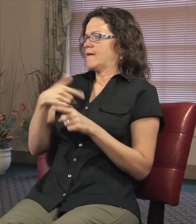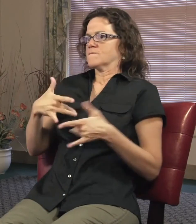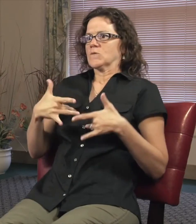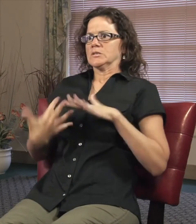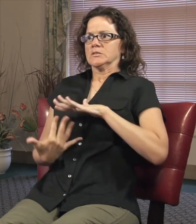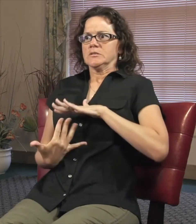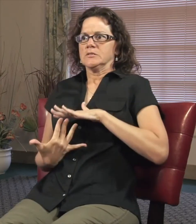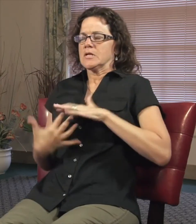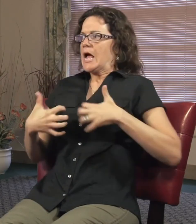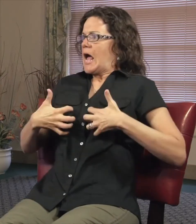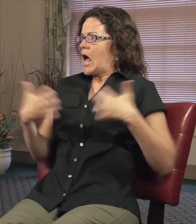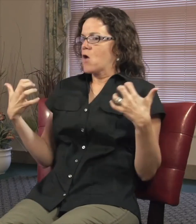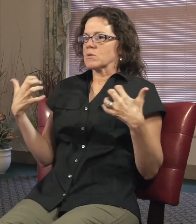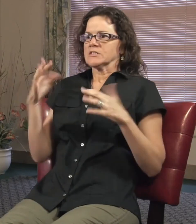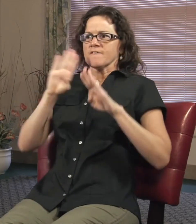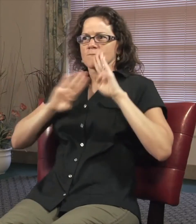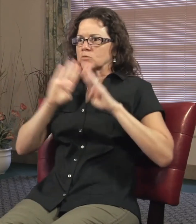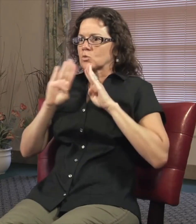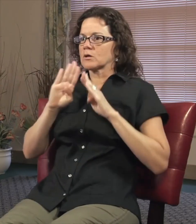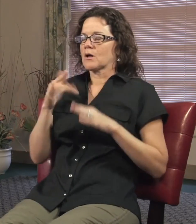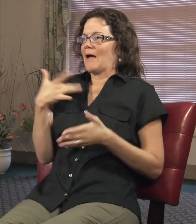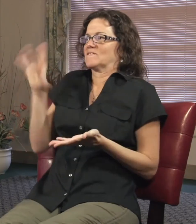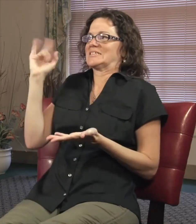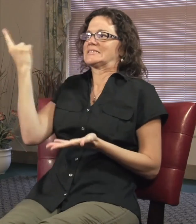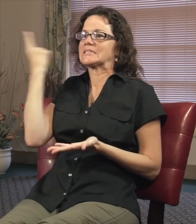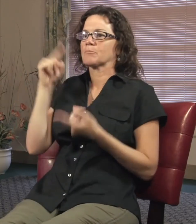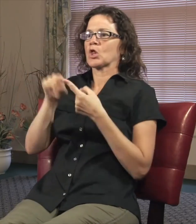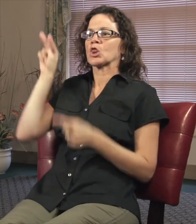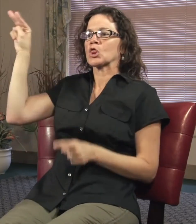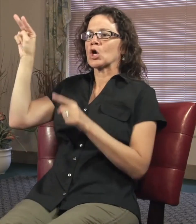And I've learned that when I'm feeling angry and frustrated